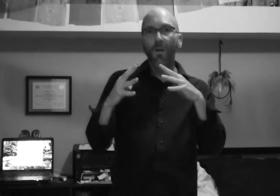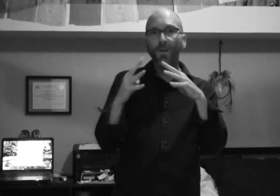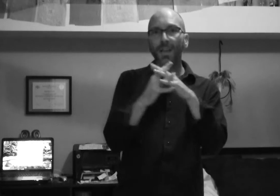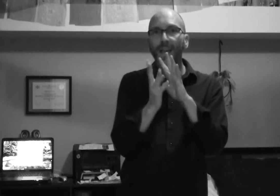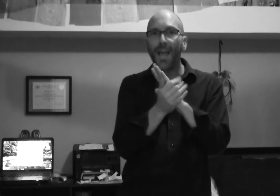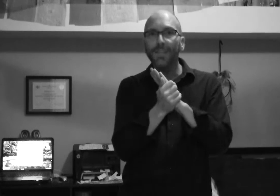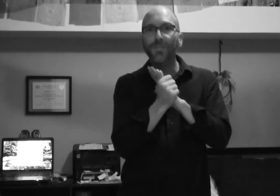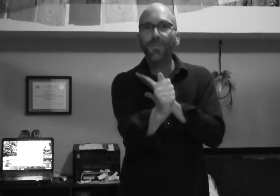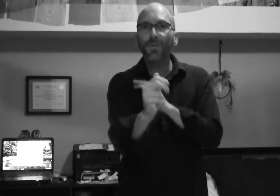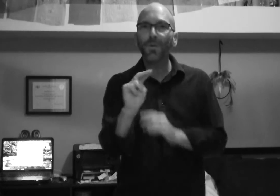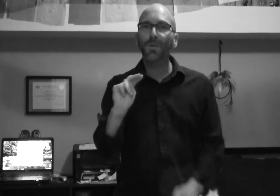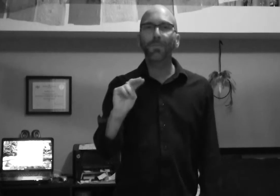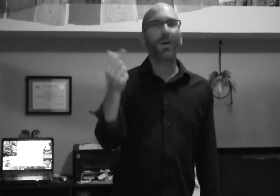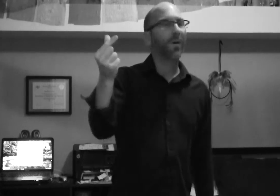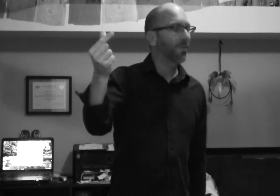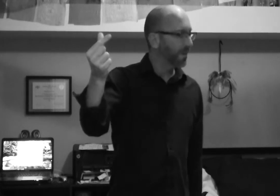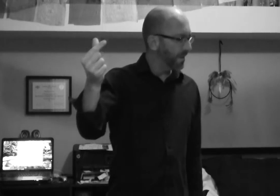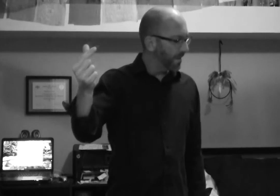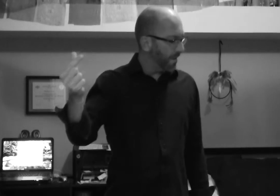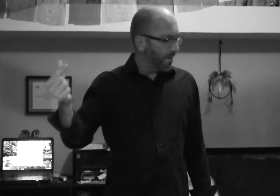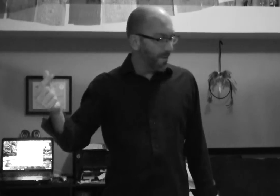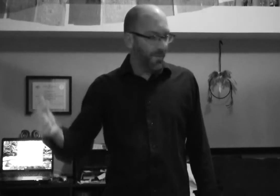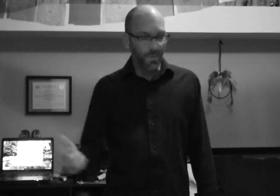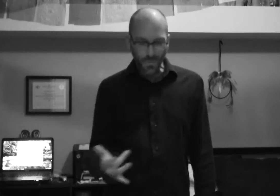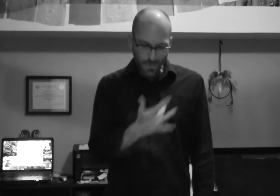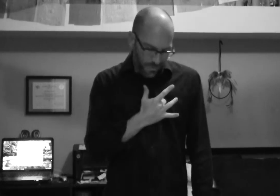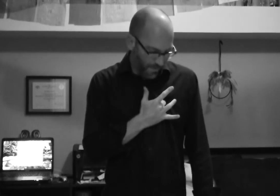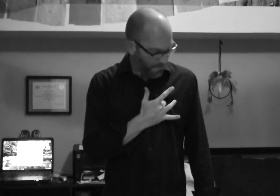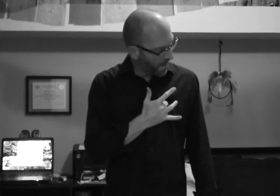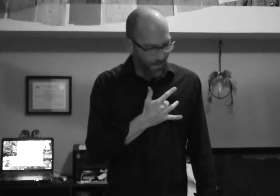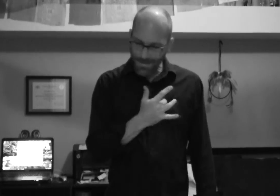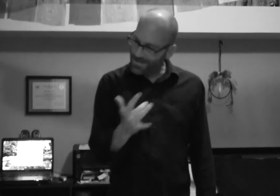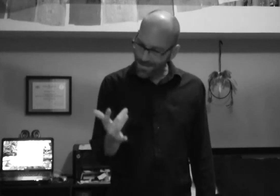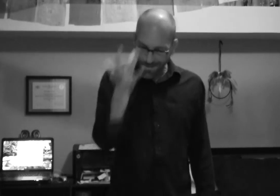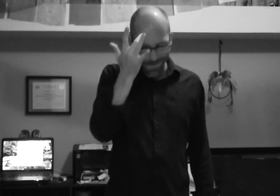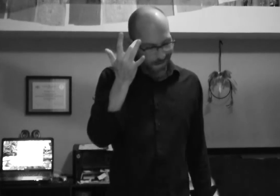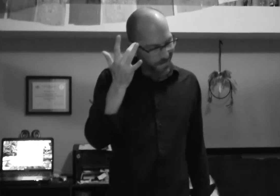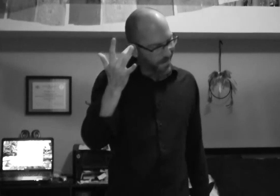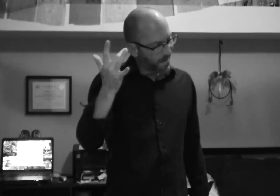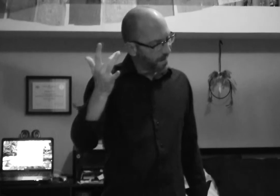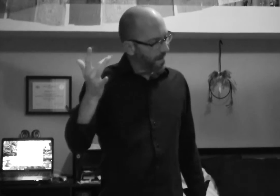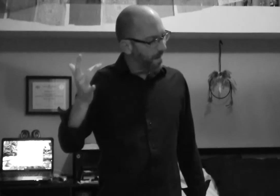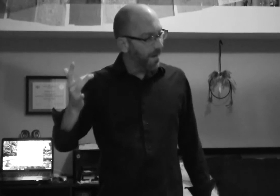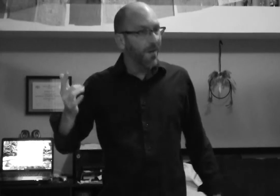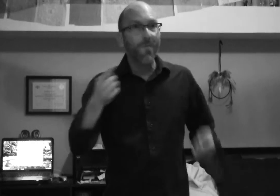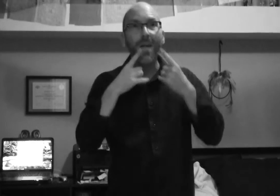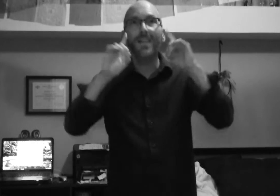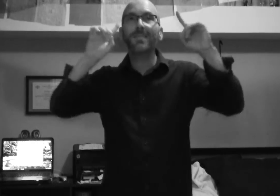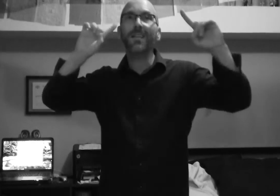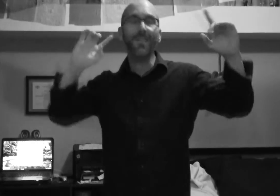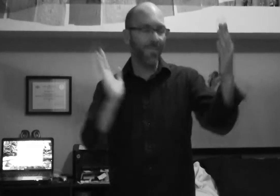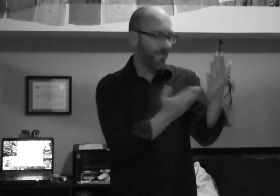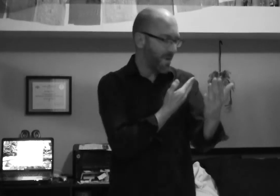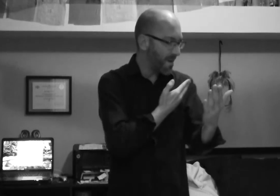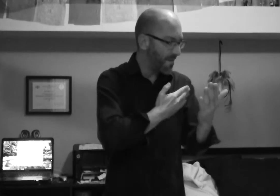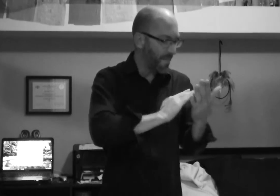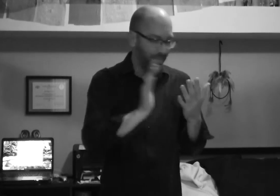to catch a football You're a fool to follow your heart Crazy for even